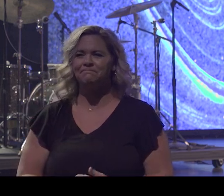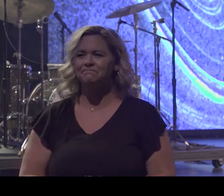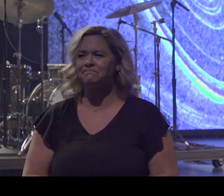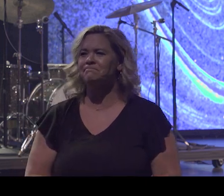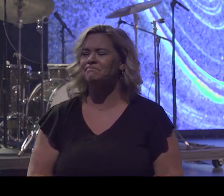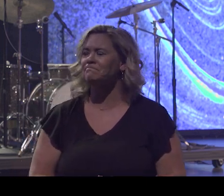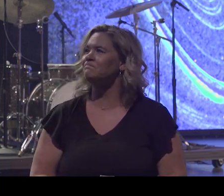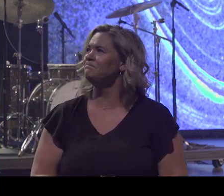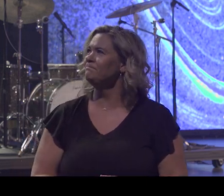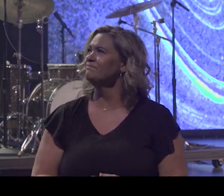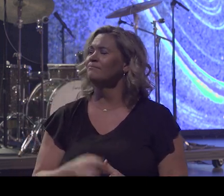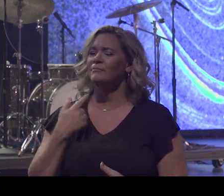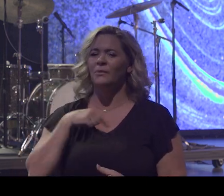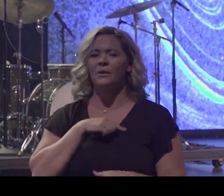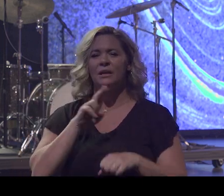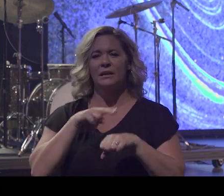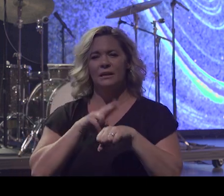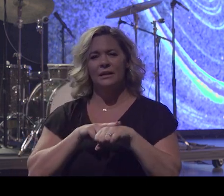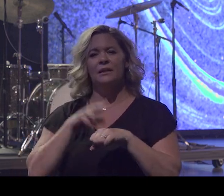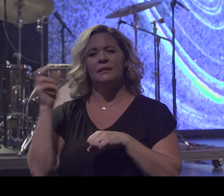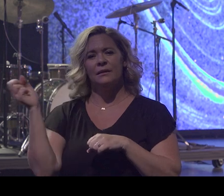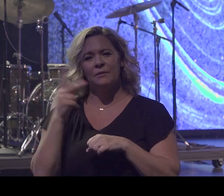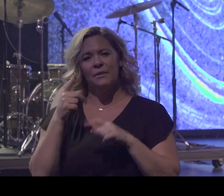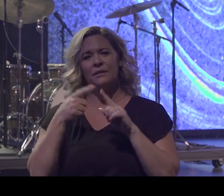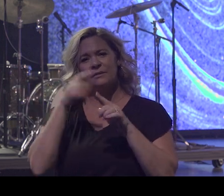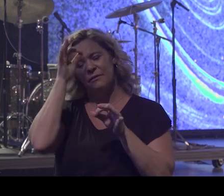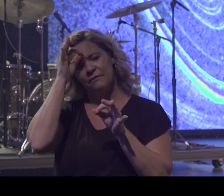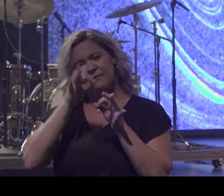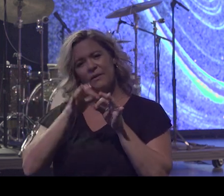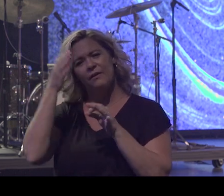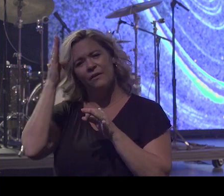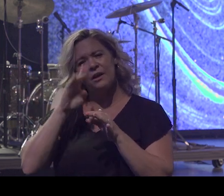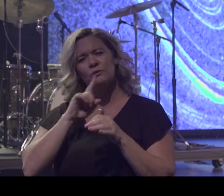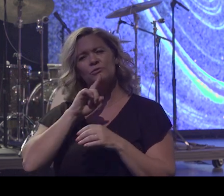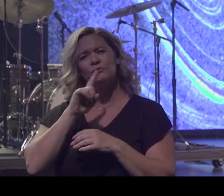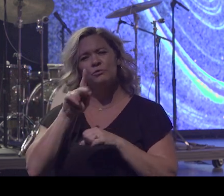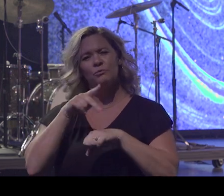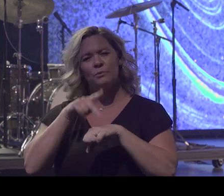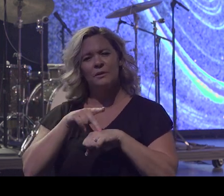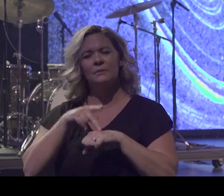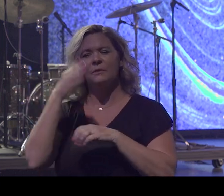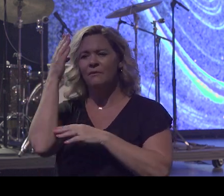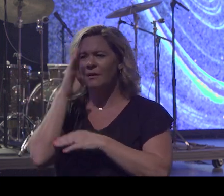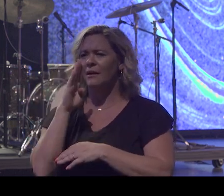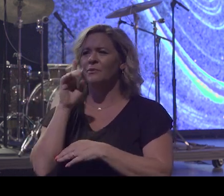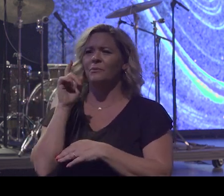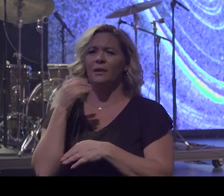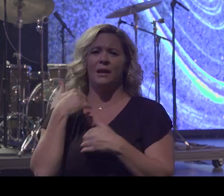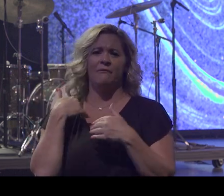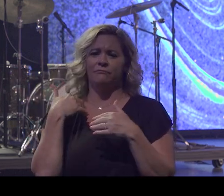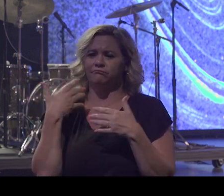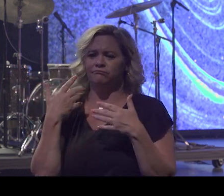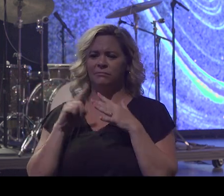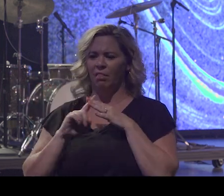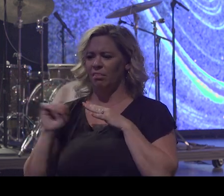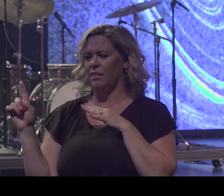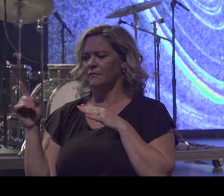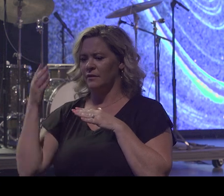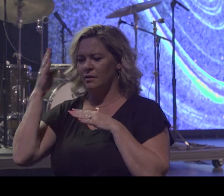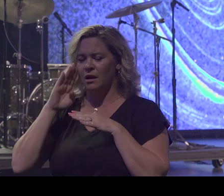We are a nation that needs to come back to the faith of God and the true principles of God. We have gotten away from the principles of God, and we've gotten selfish and